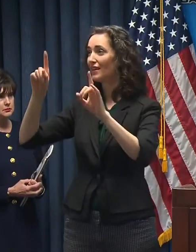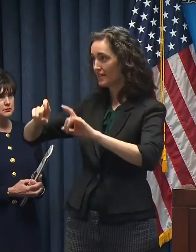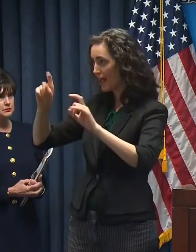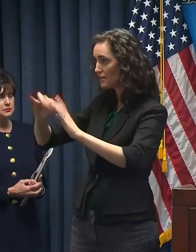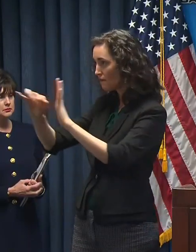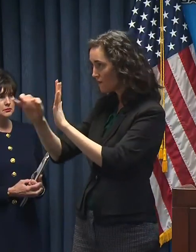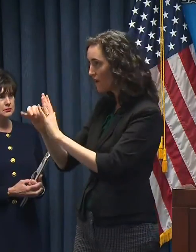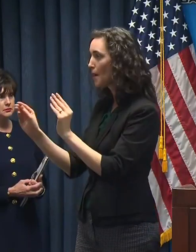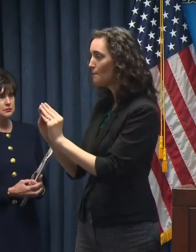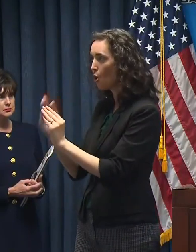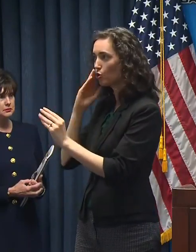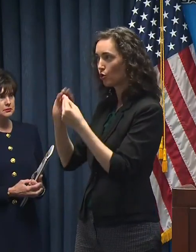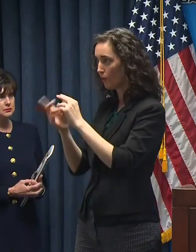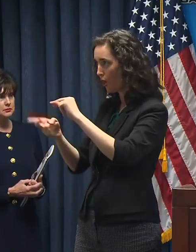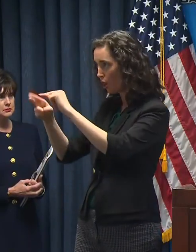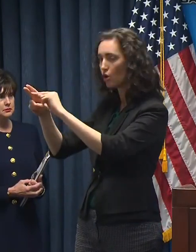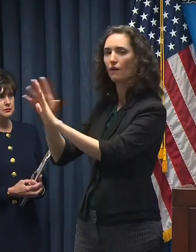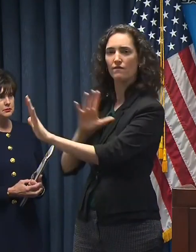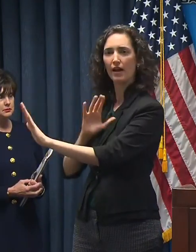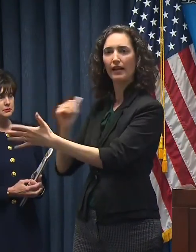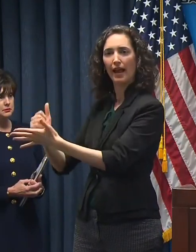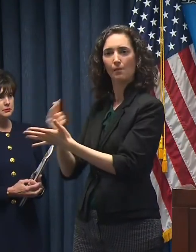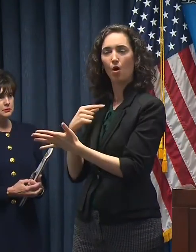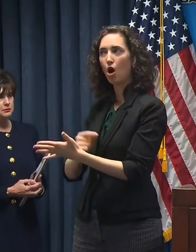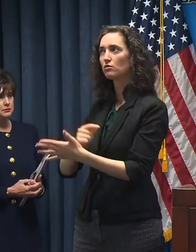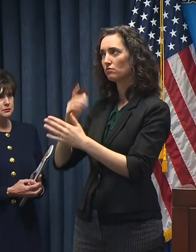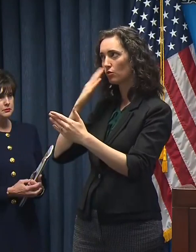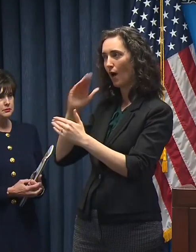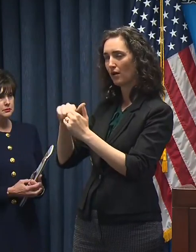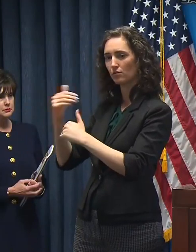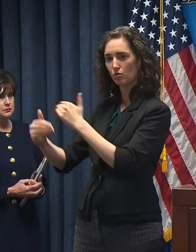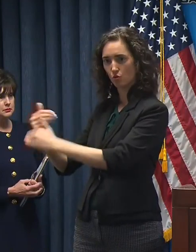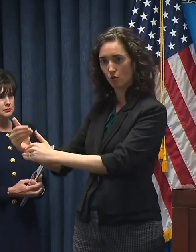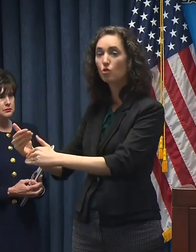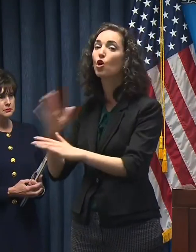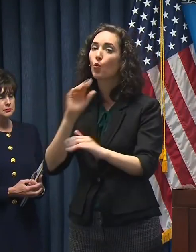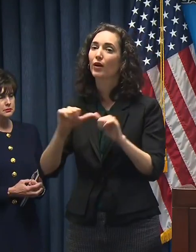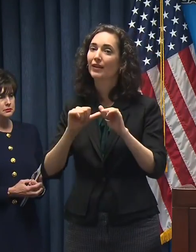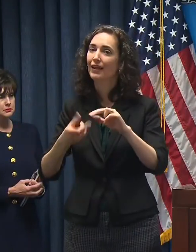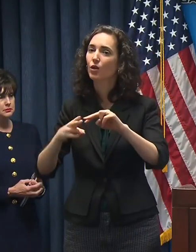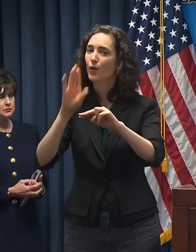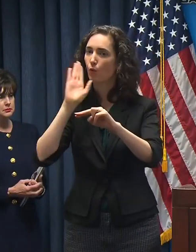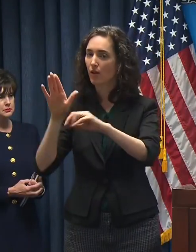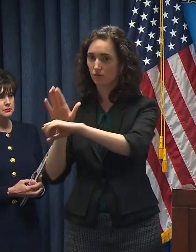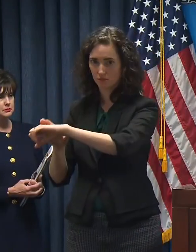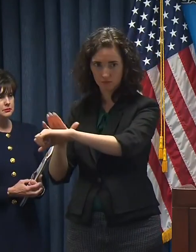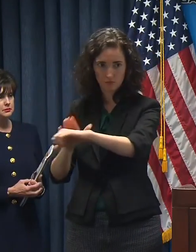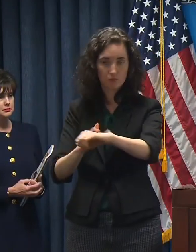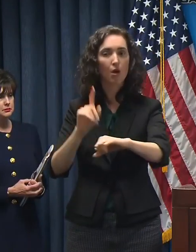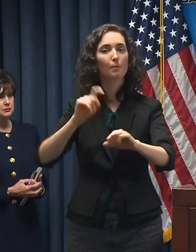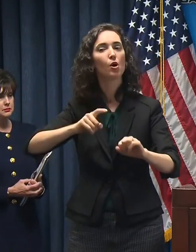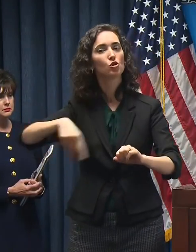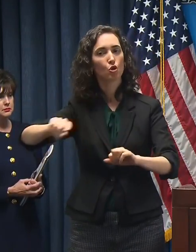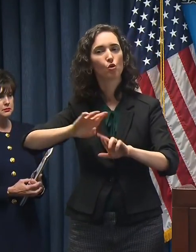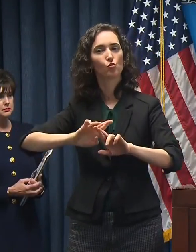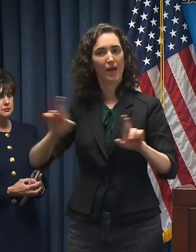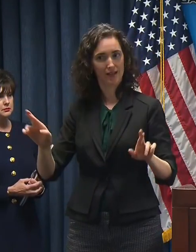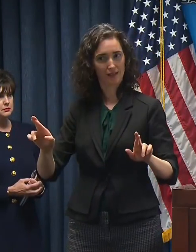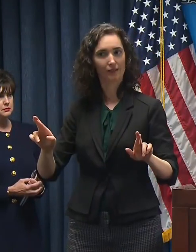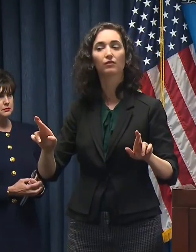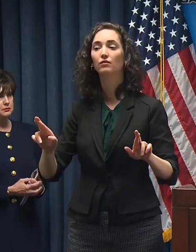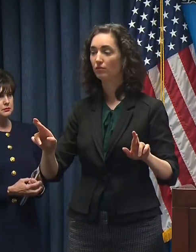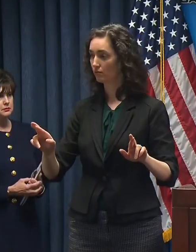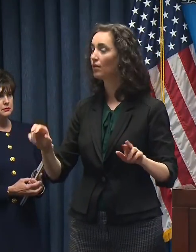much. And this is going to continue over the next several days. So I want to continue to prepare people in Louisiana that this